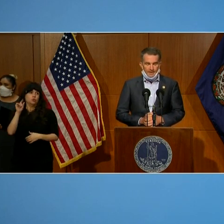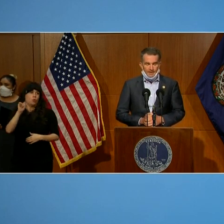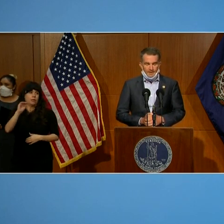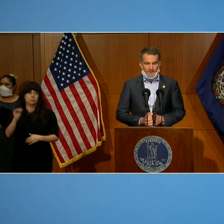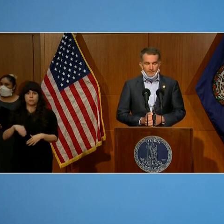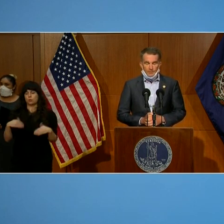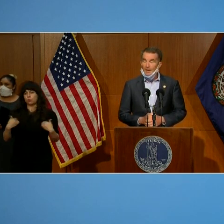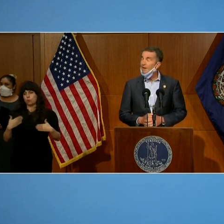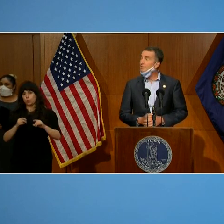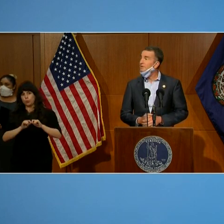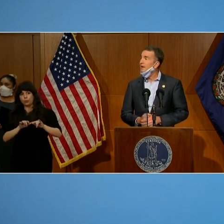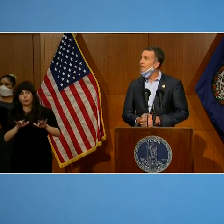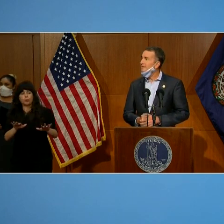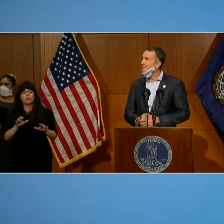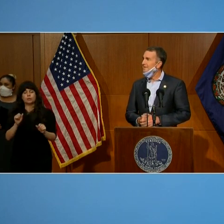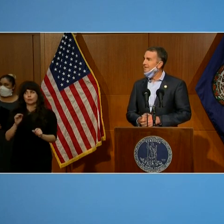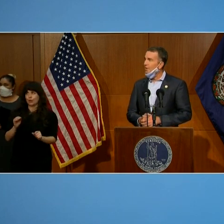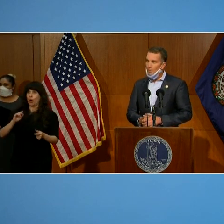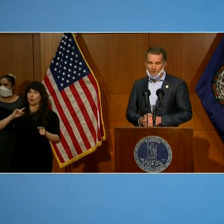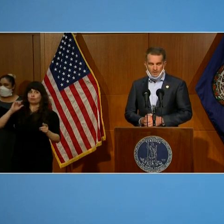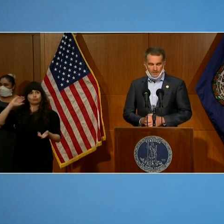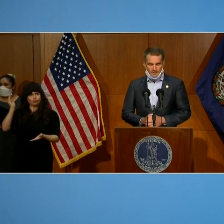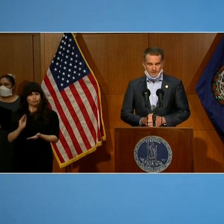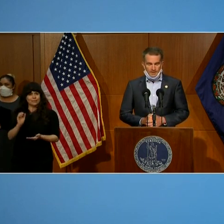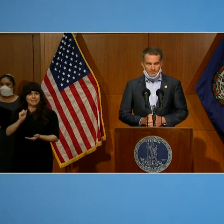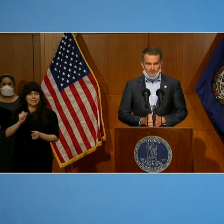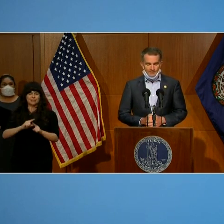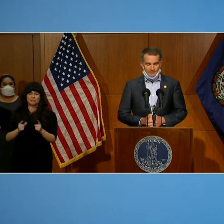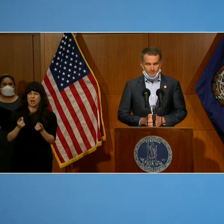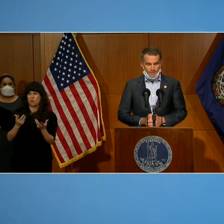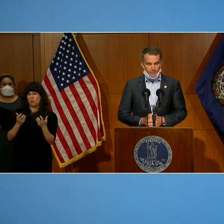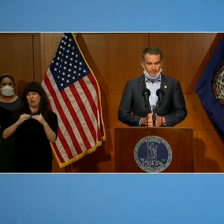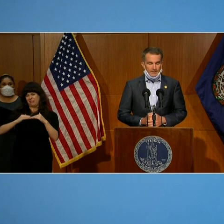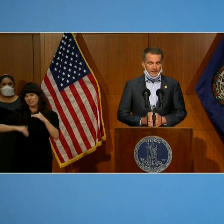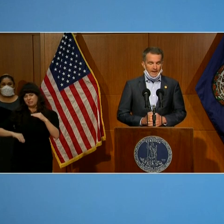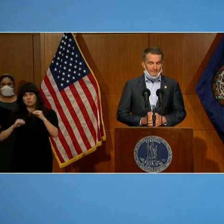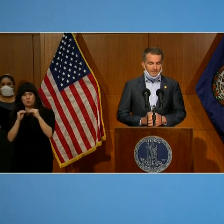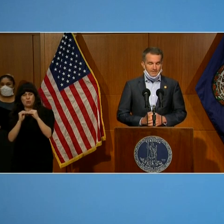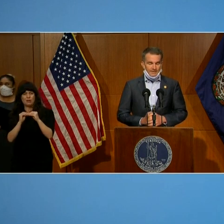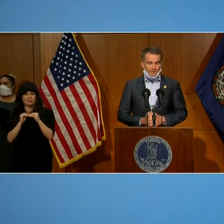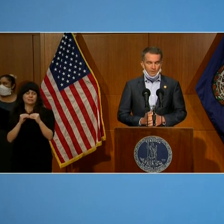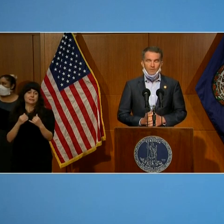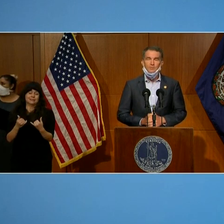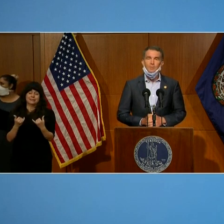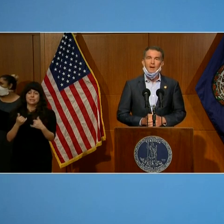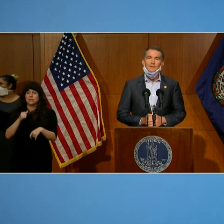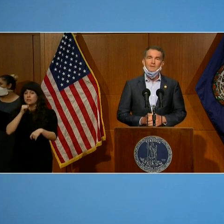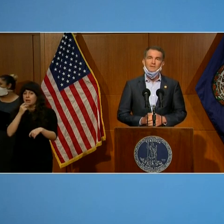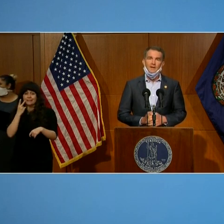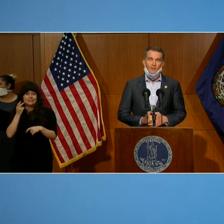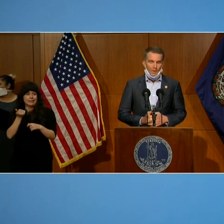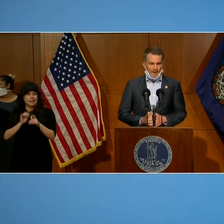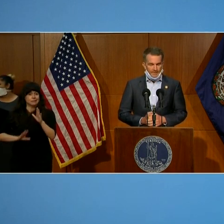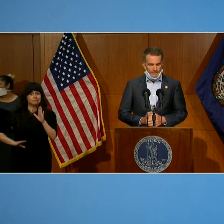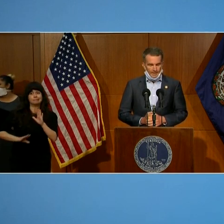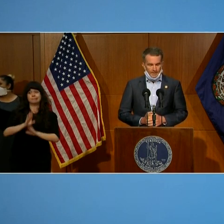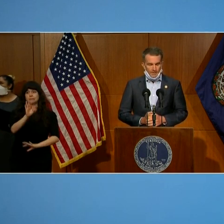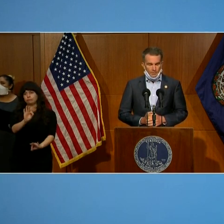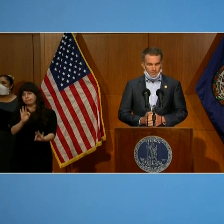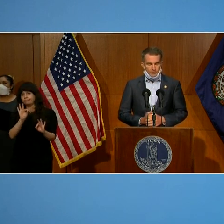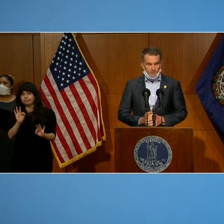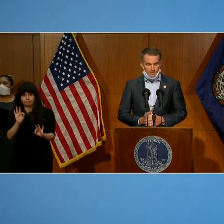percent. We'd obviously like to see it lower than seven, but we haven't seen sharp spikes statewide,